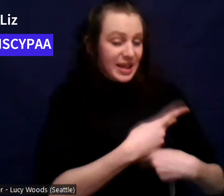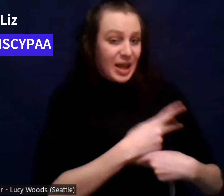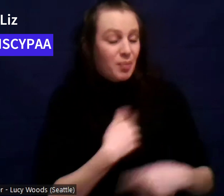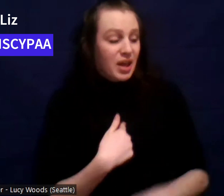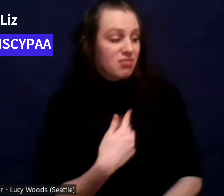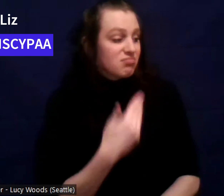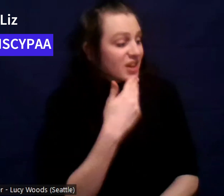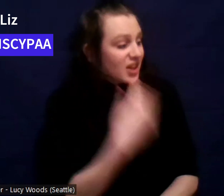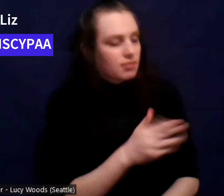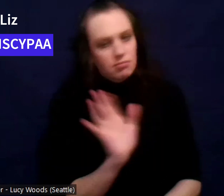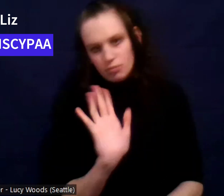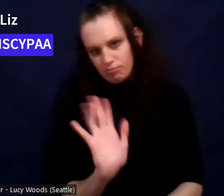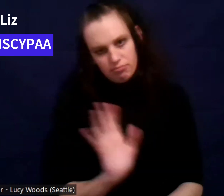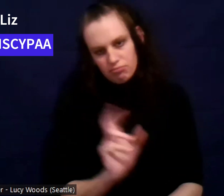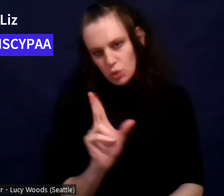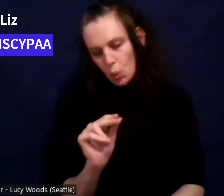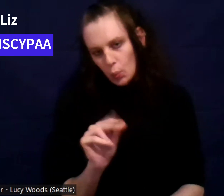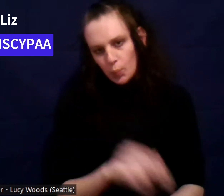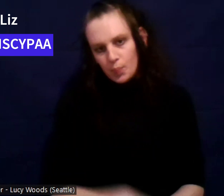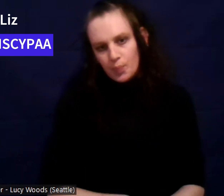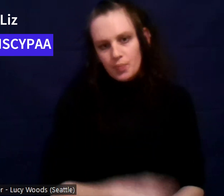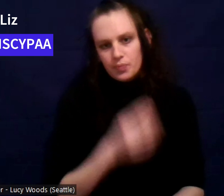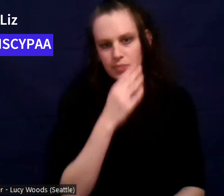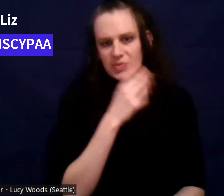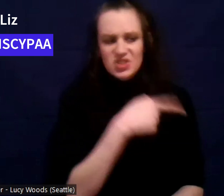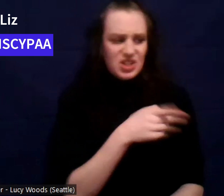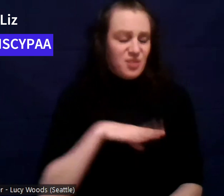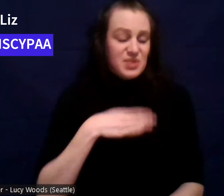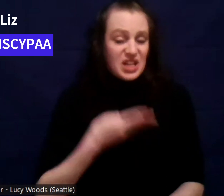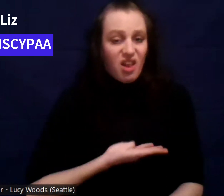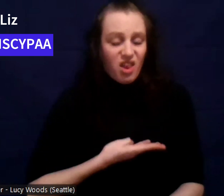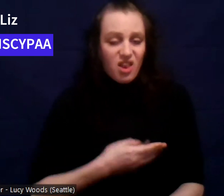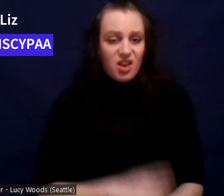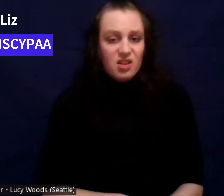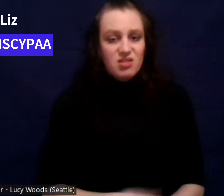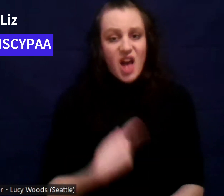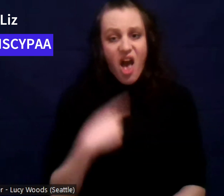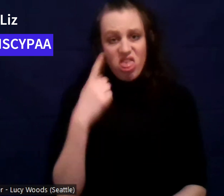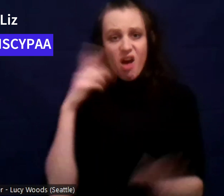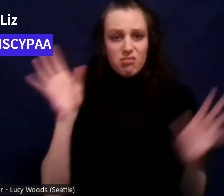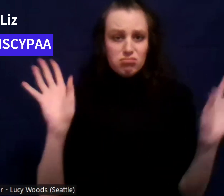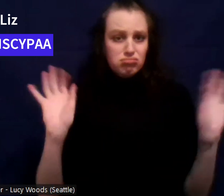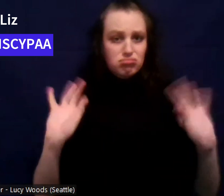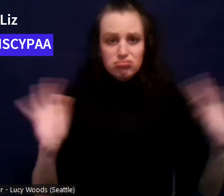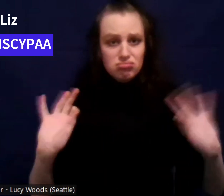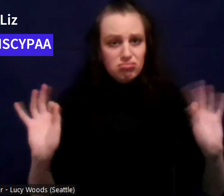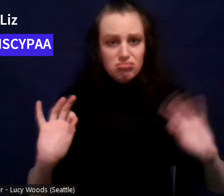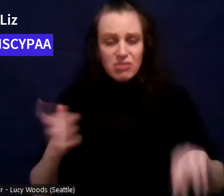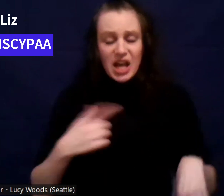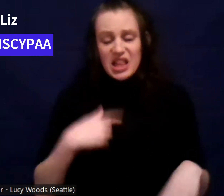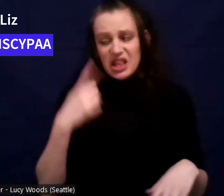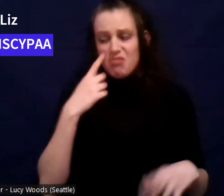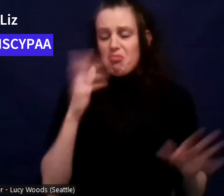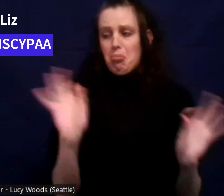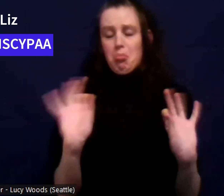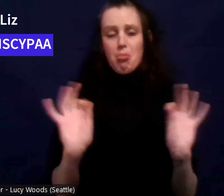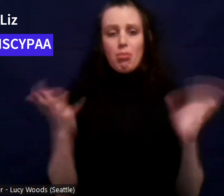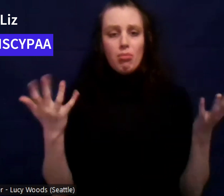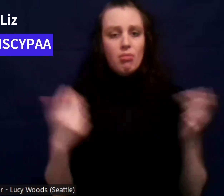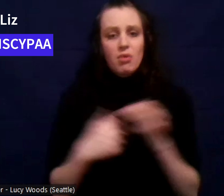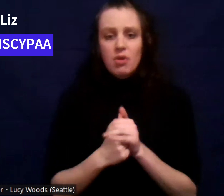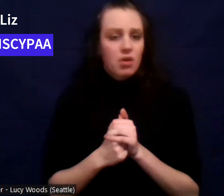didn't think to thank her. Um, she got upset over that. I just thought it was no big deal. Like I was like, I don't see the big deal. You know, like